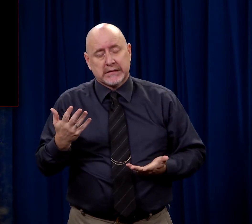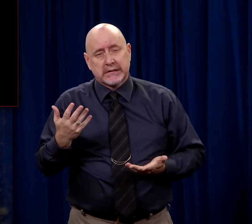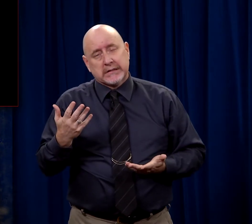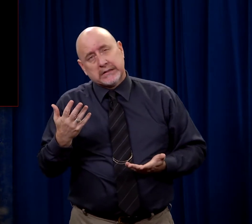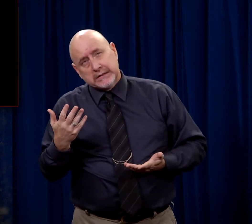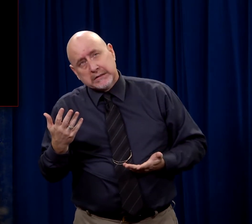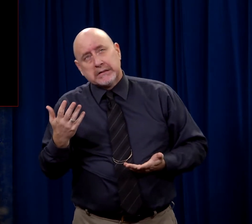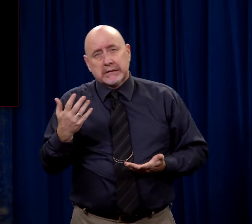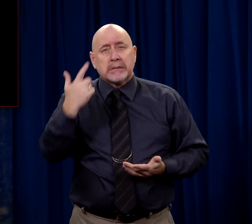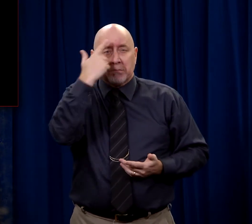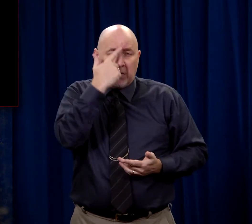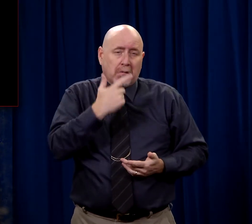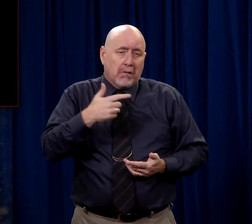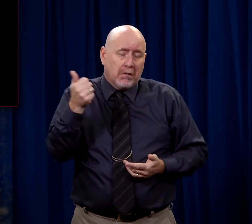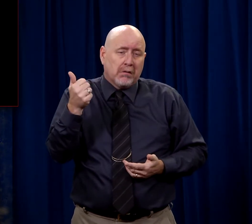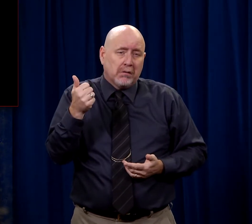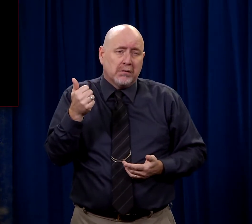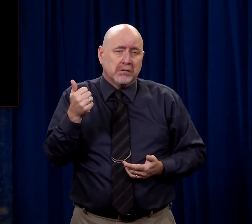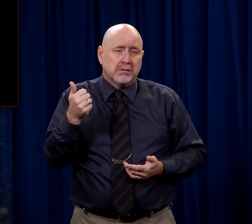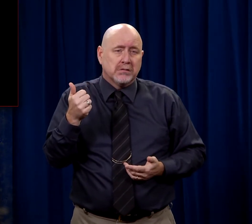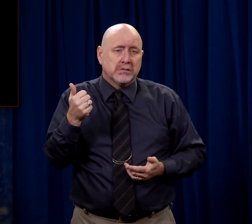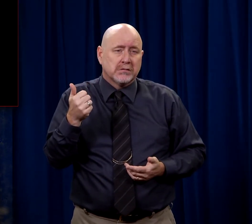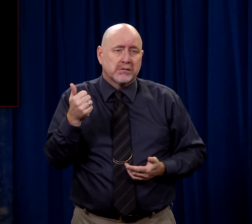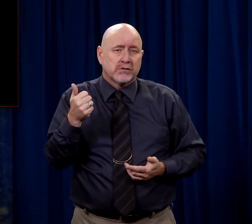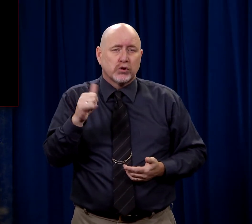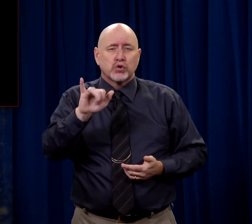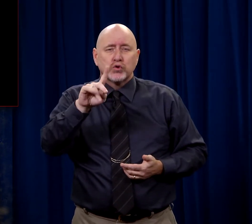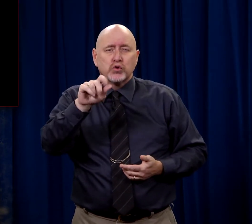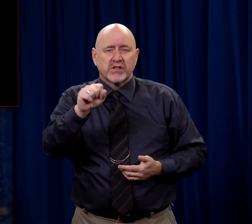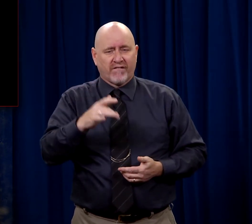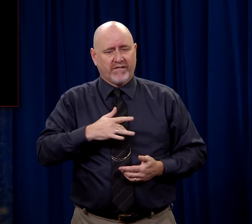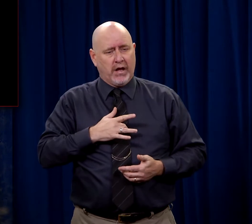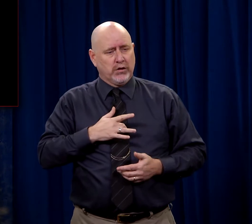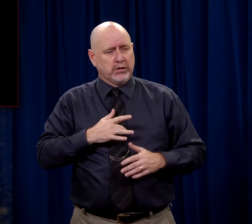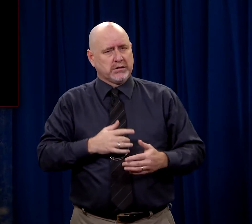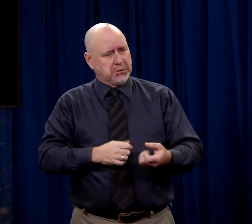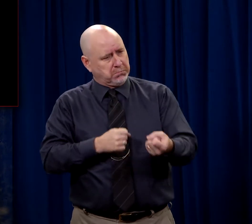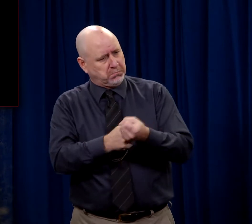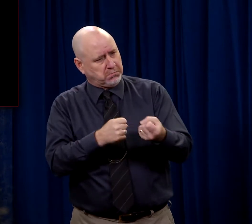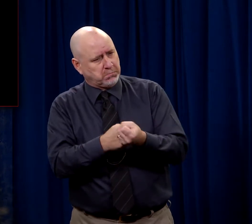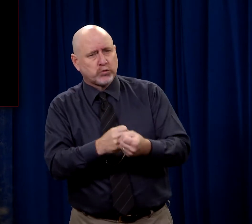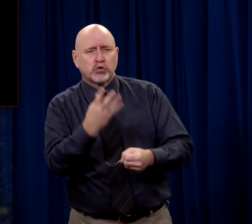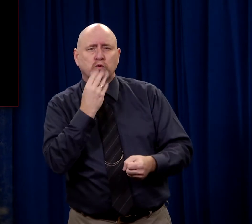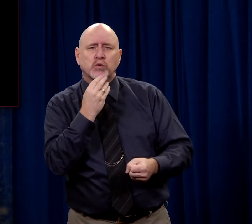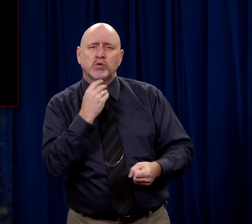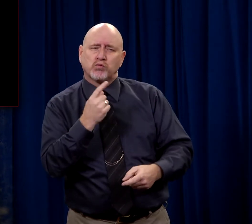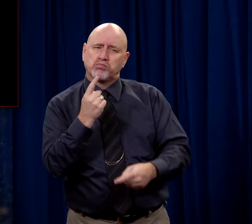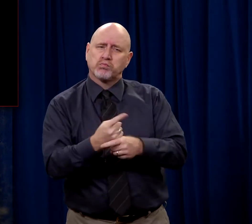And maybe it was because he felt he was doing something good for his people.